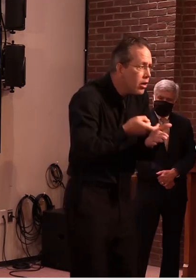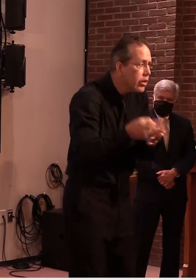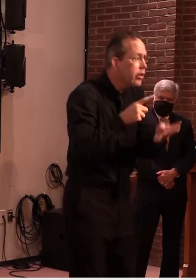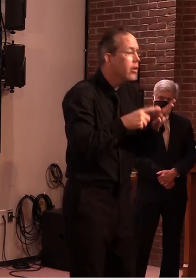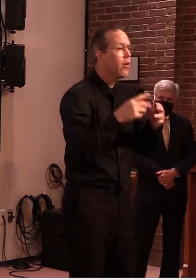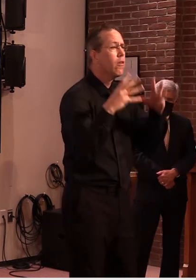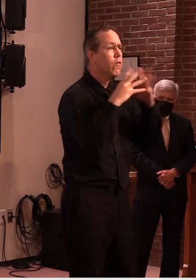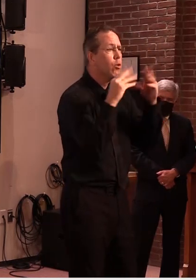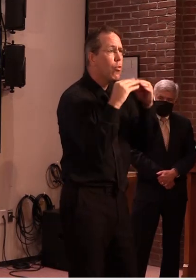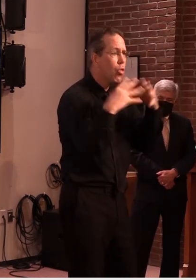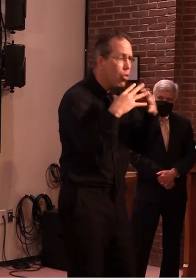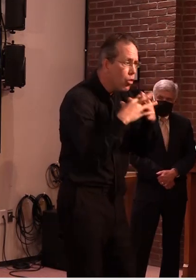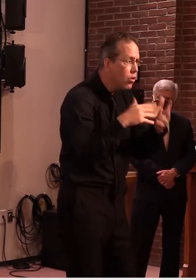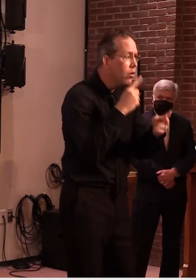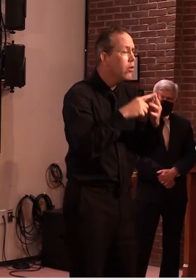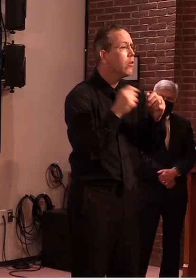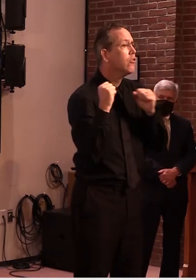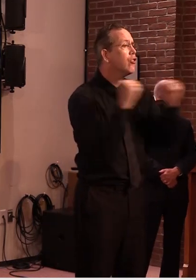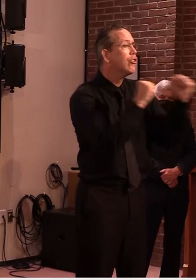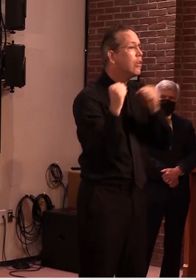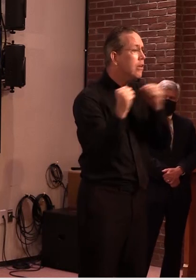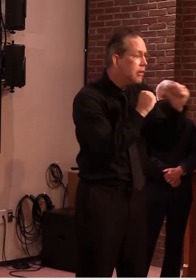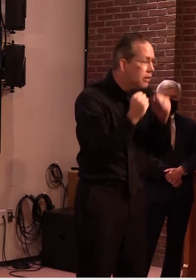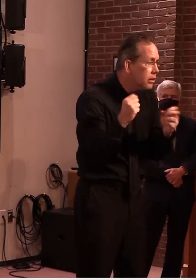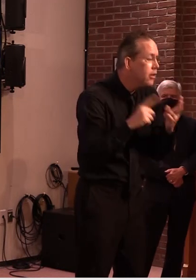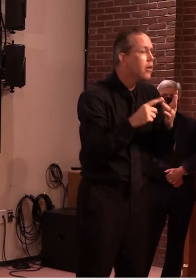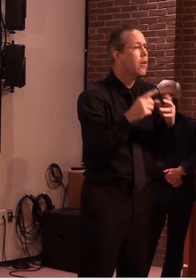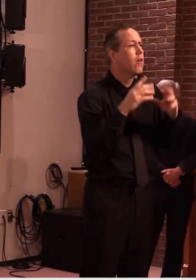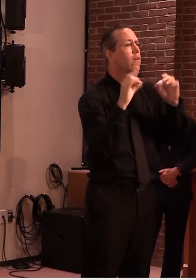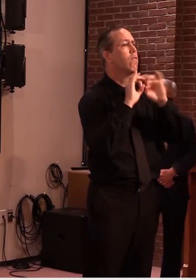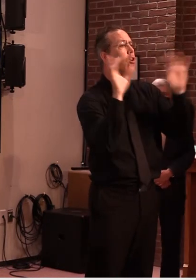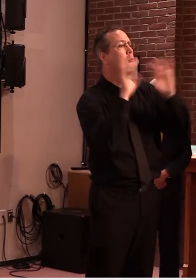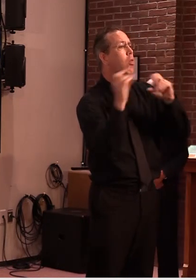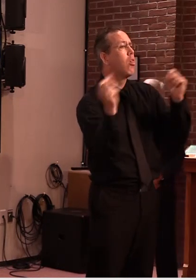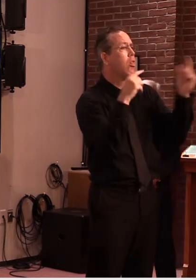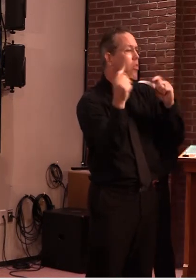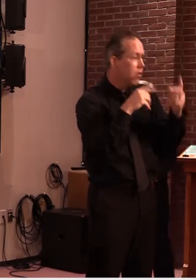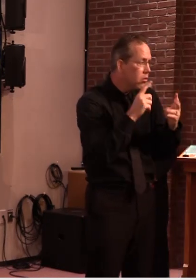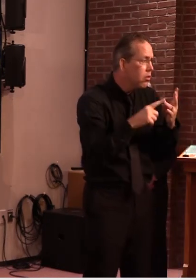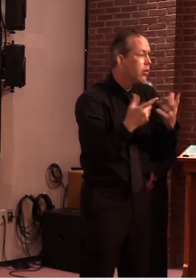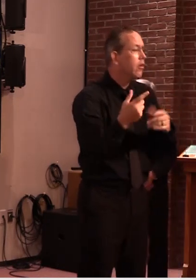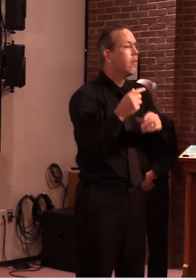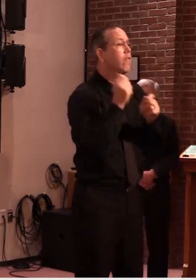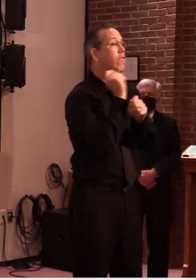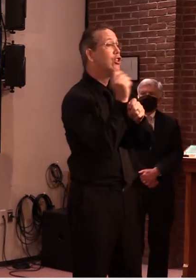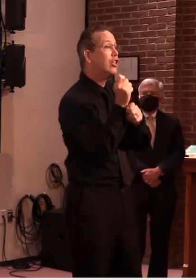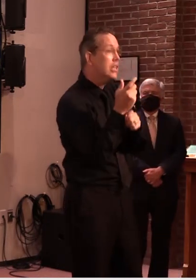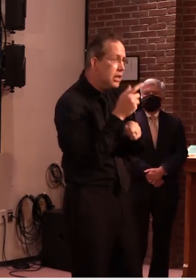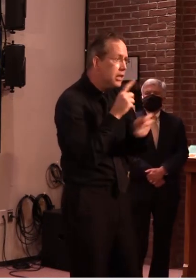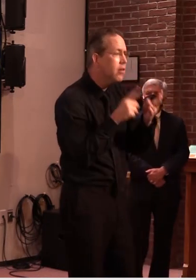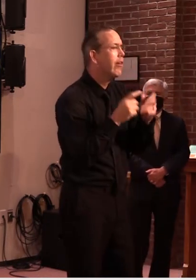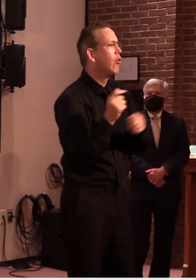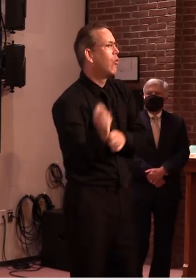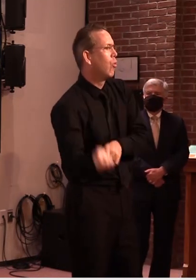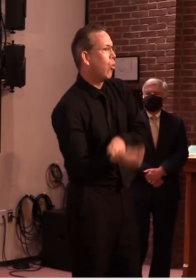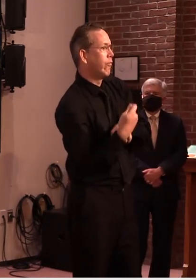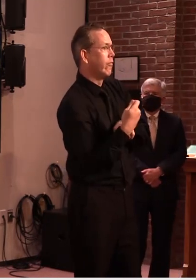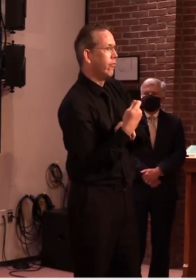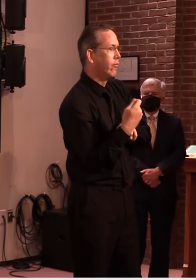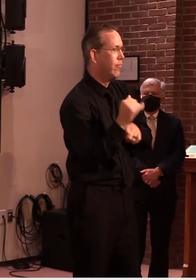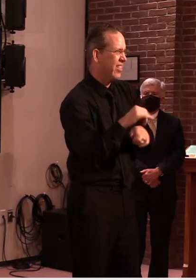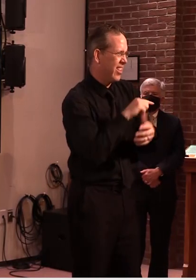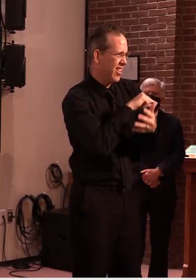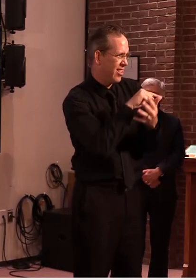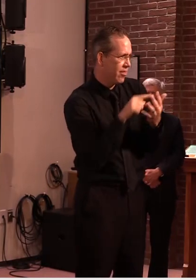as the VPA has stated practice will start at the same time the classes start which is now